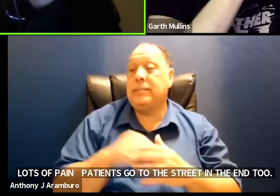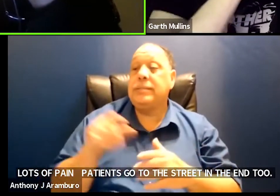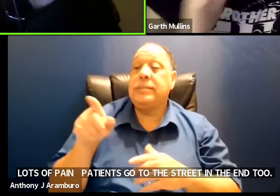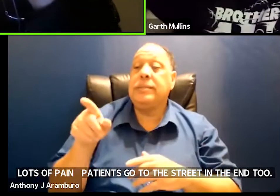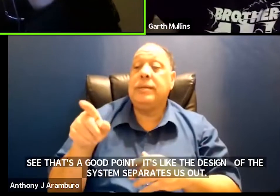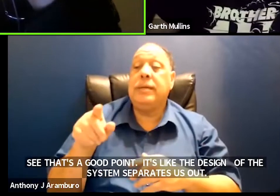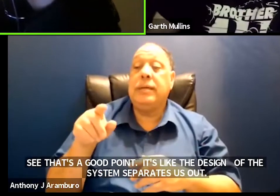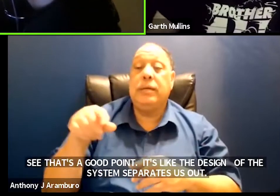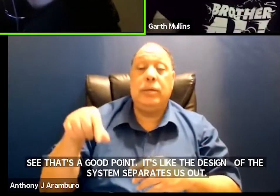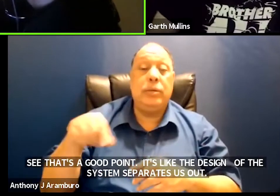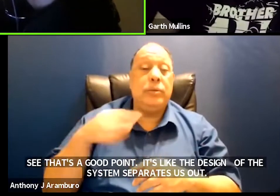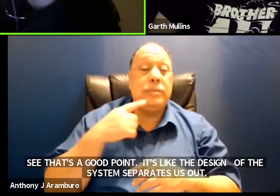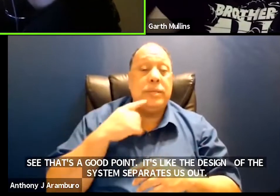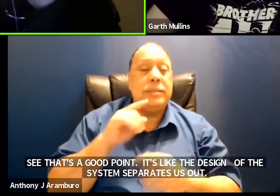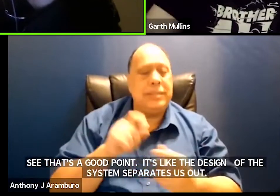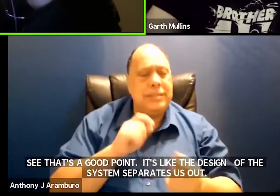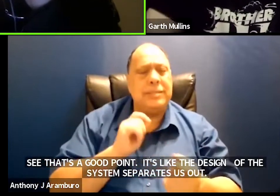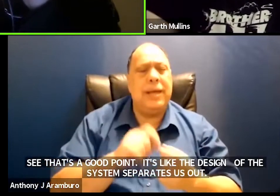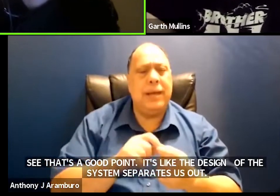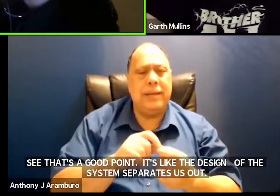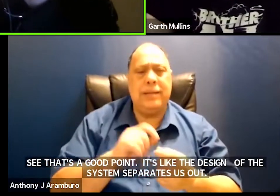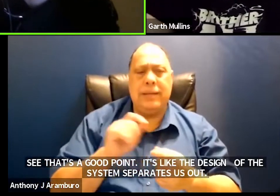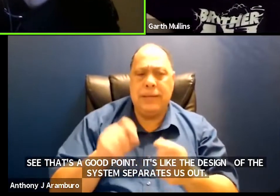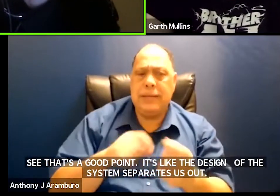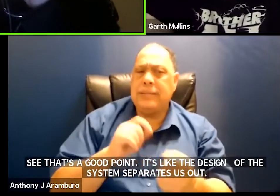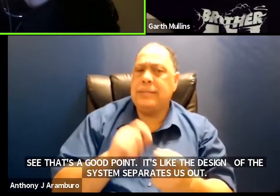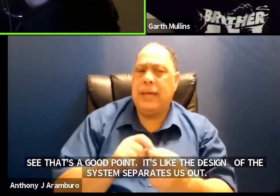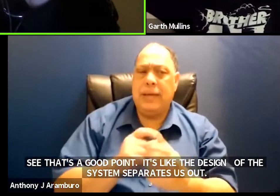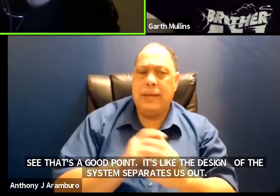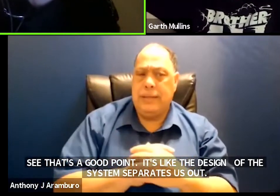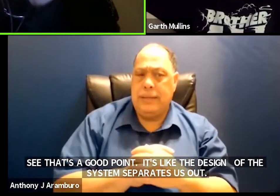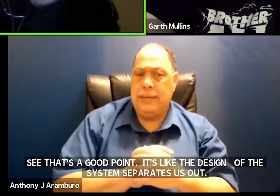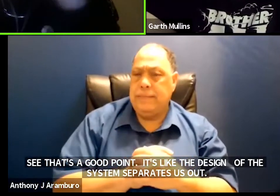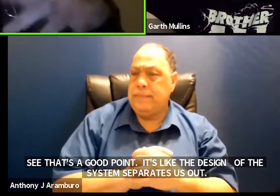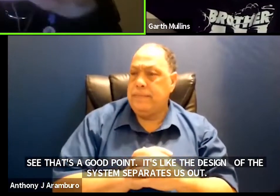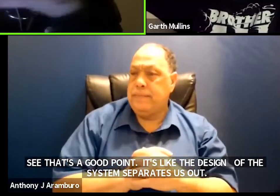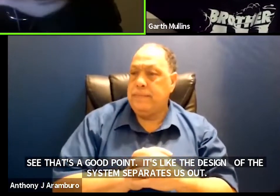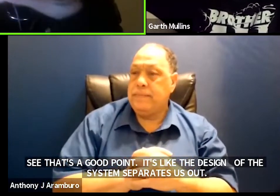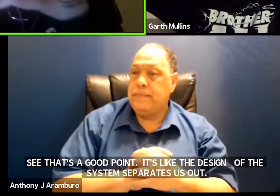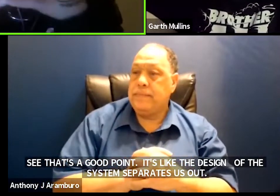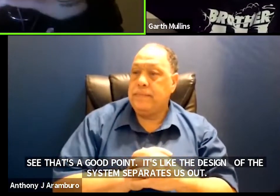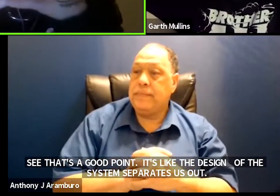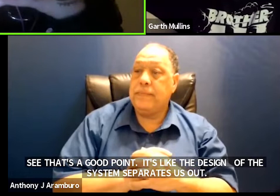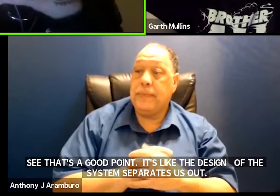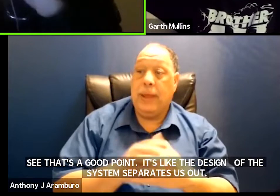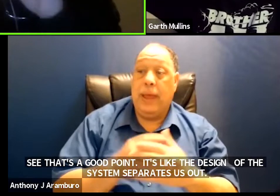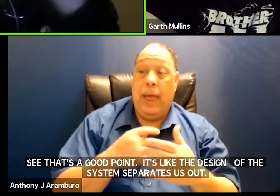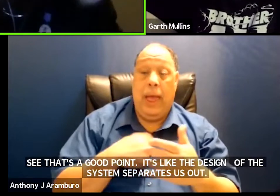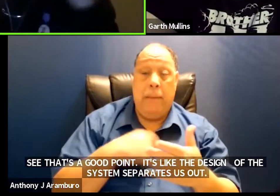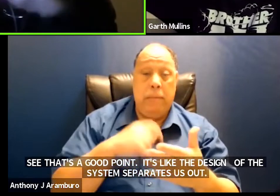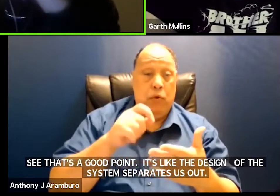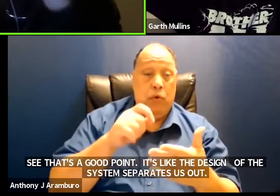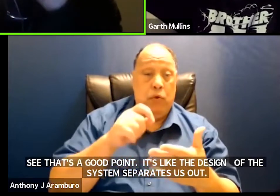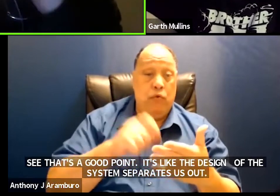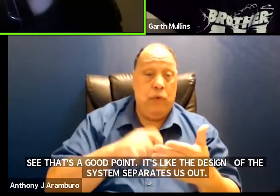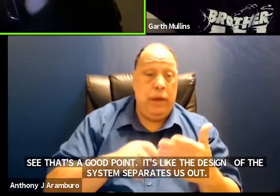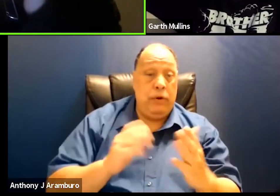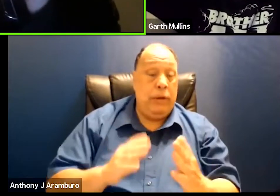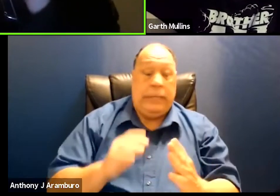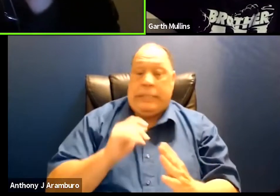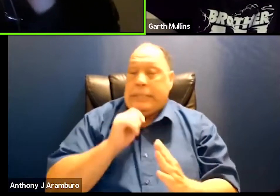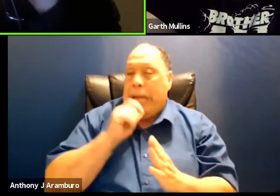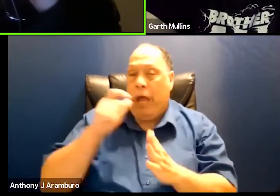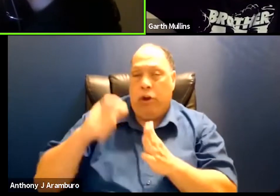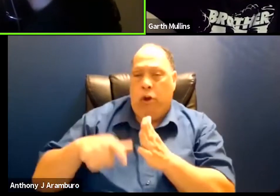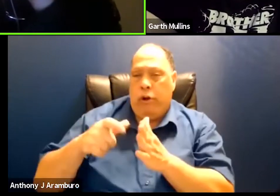um yeah and i i'm i'm a writer not in an article sense i got my